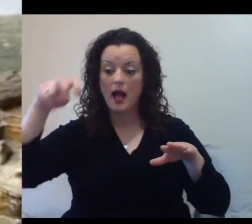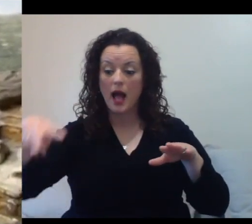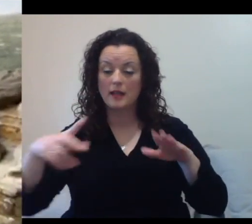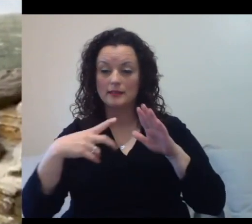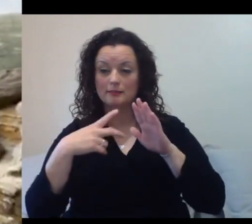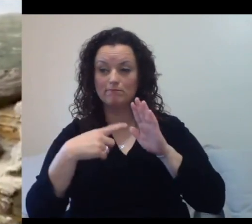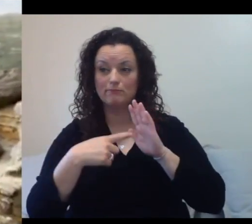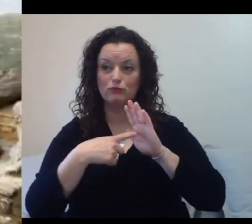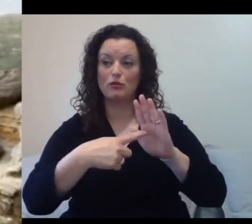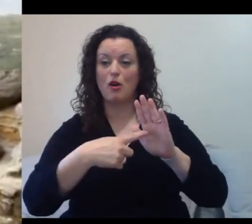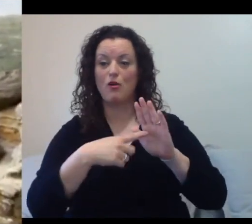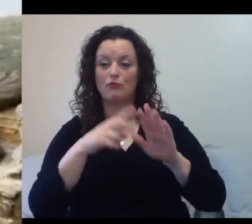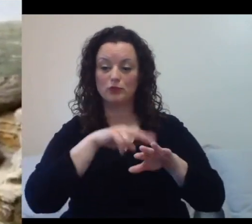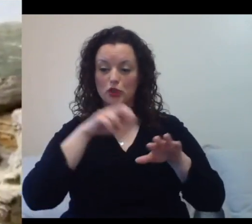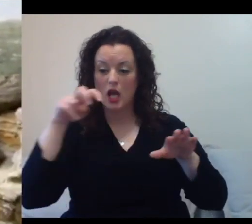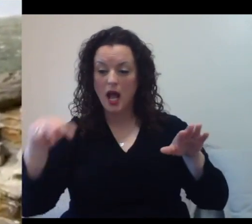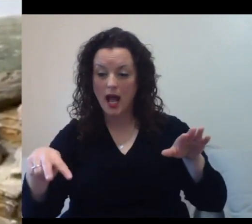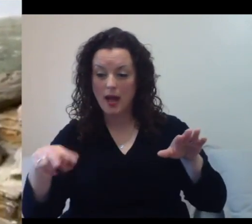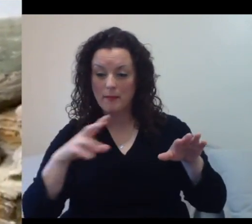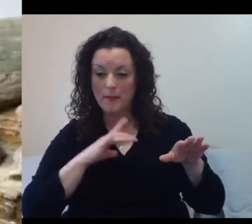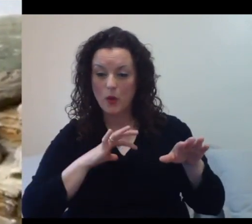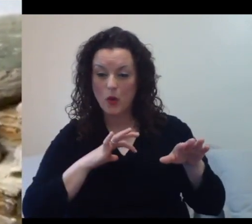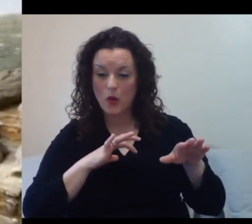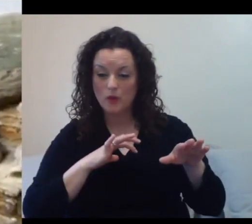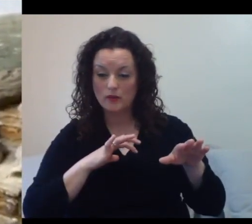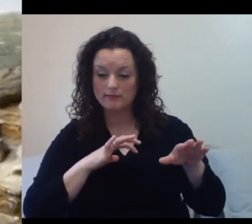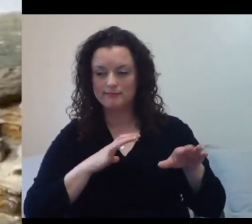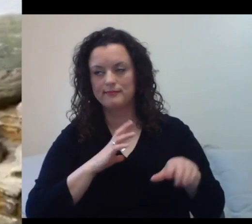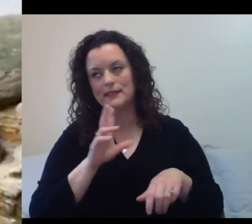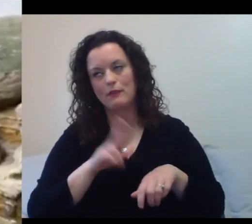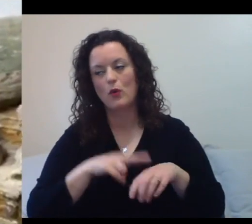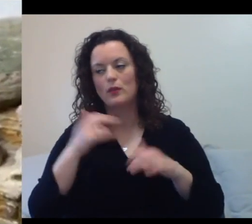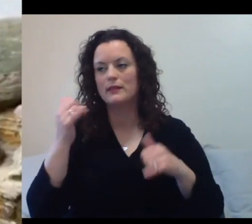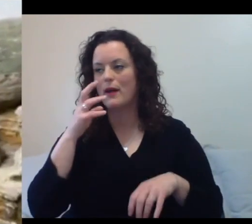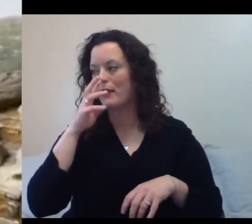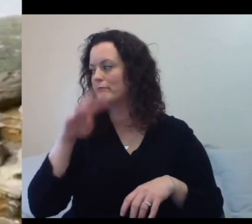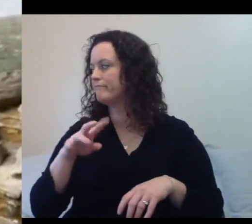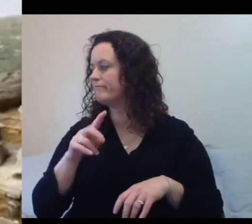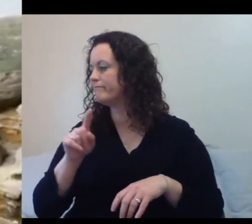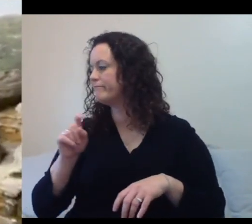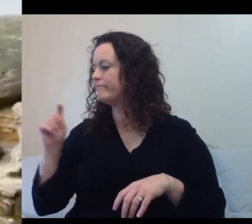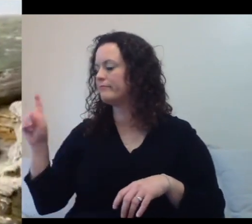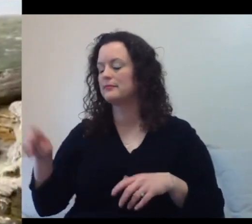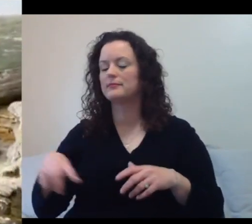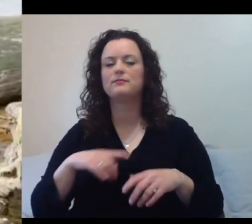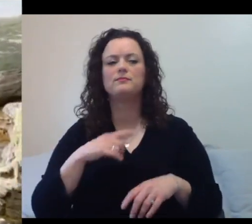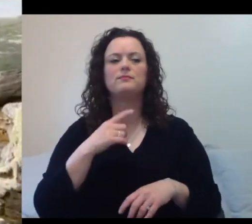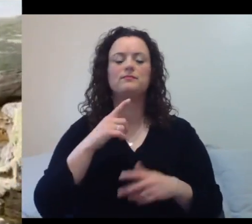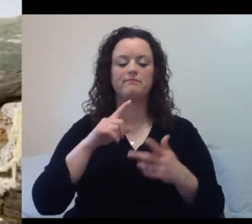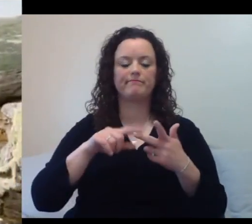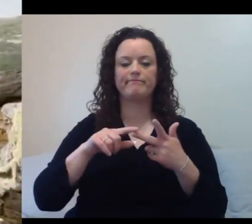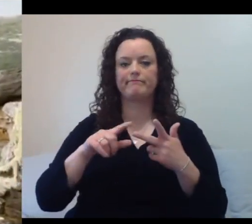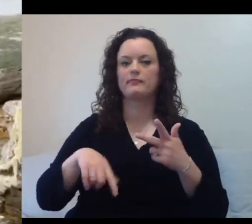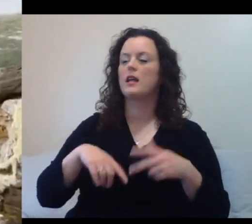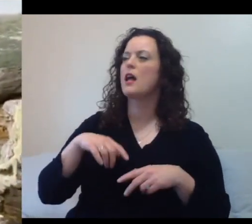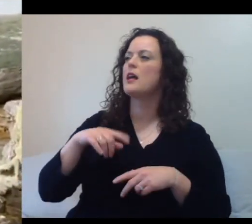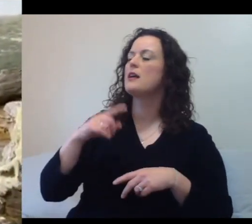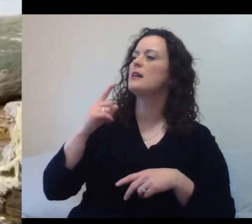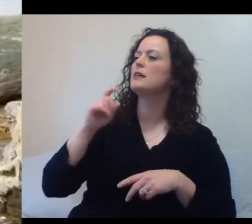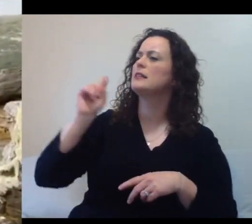And of course, now they're going to turn around. Someone wants to know if penguins have knees and elbows. Excellent question. Penguins do have knees